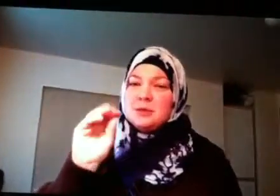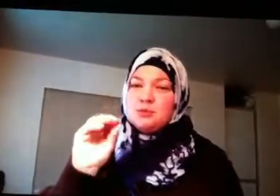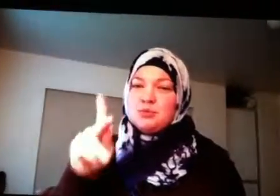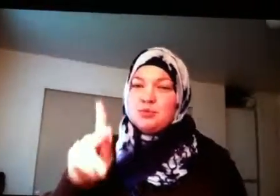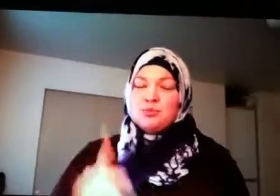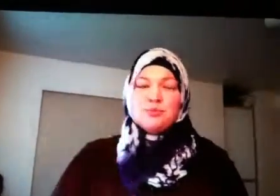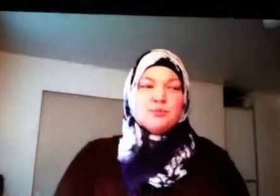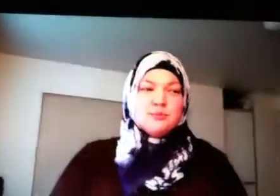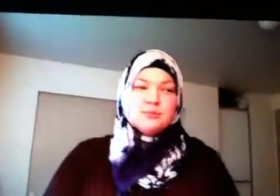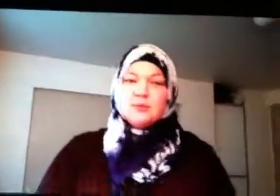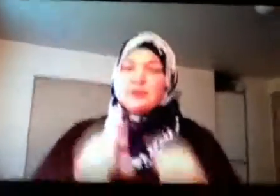about Facebook.